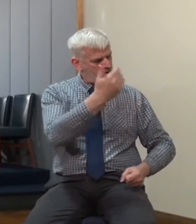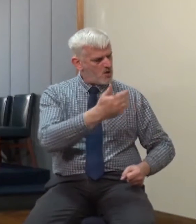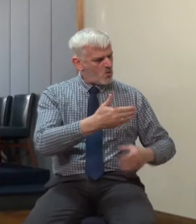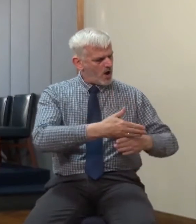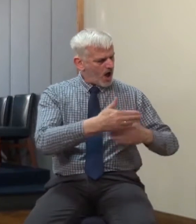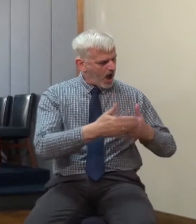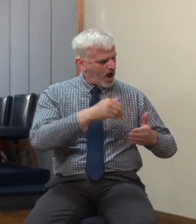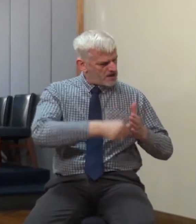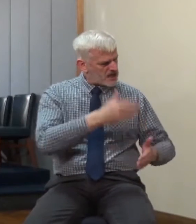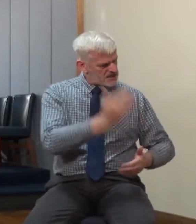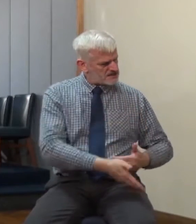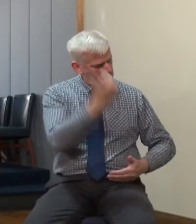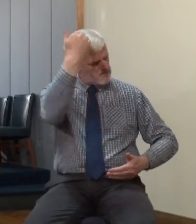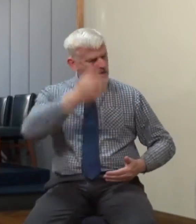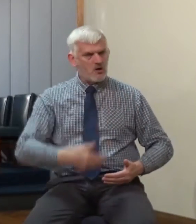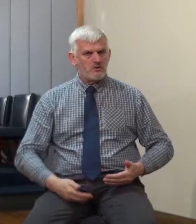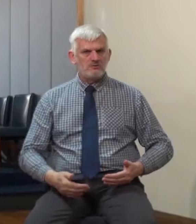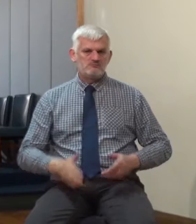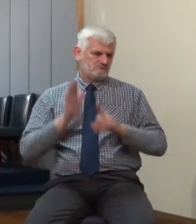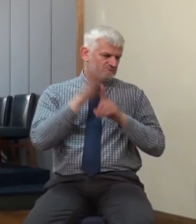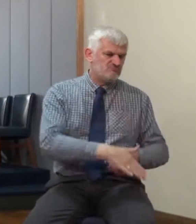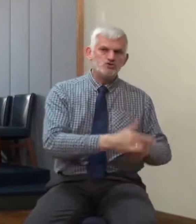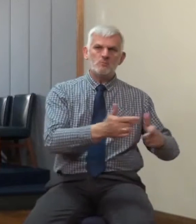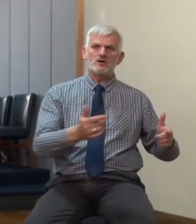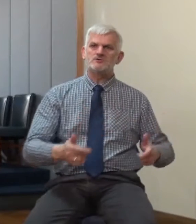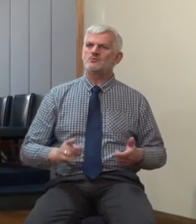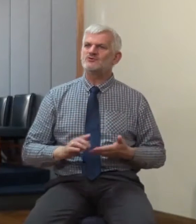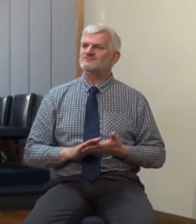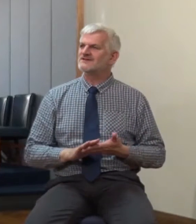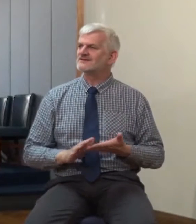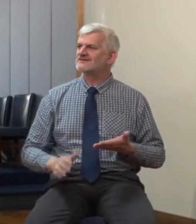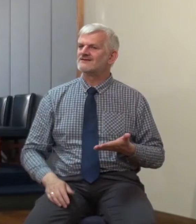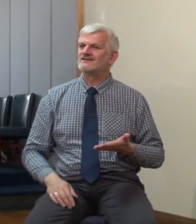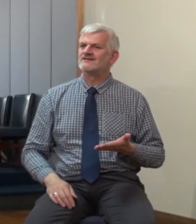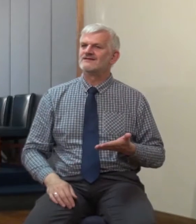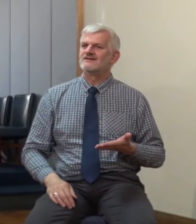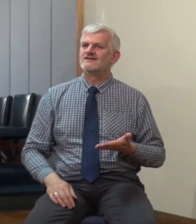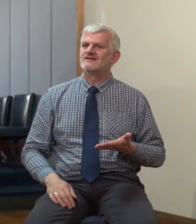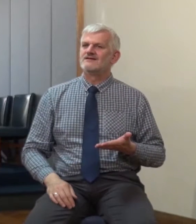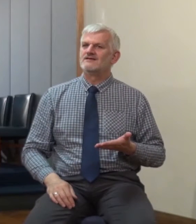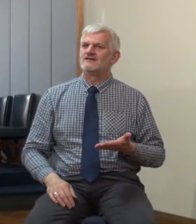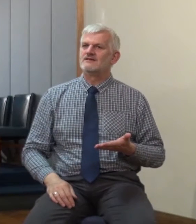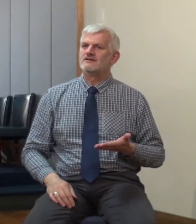he should not be demanding of them and so it's a picture of friends it's a picture of an unworthy shepherd